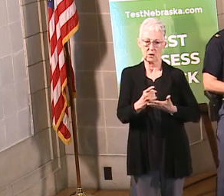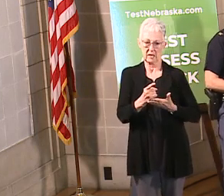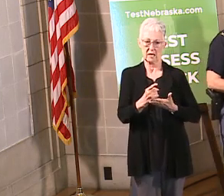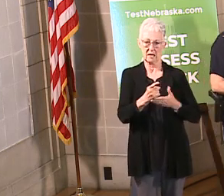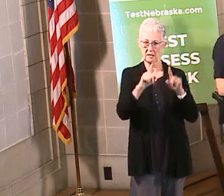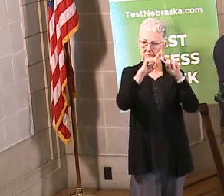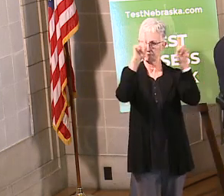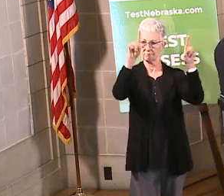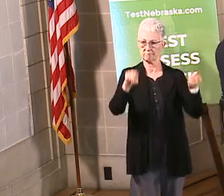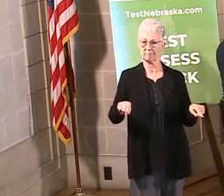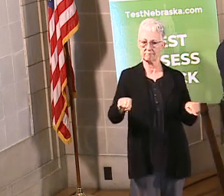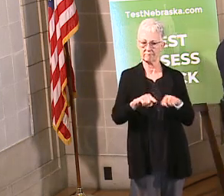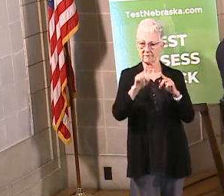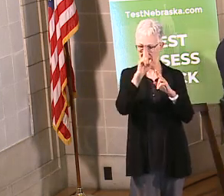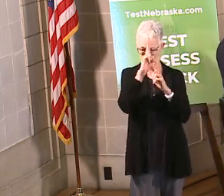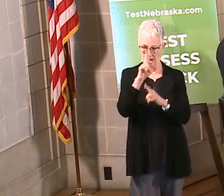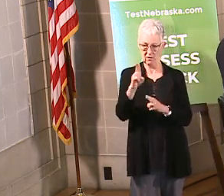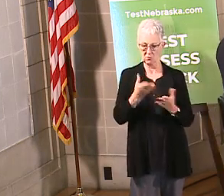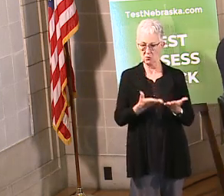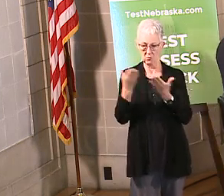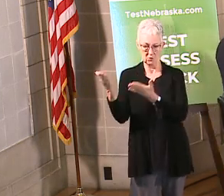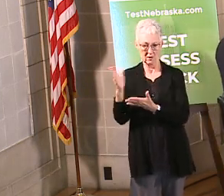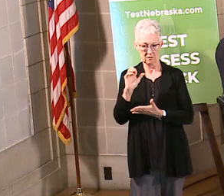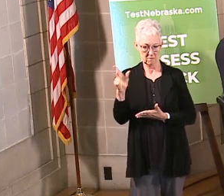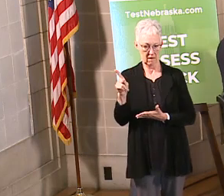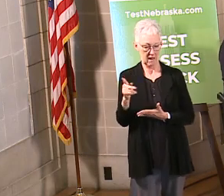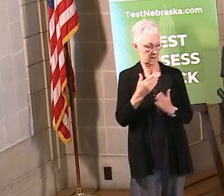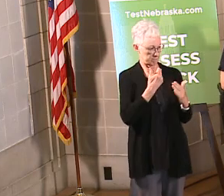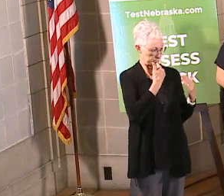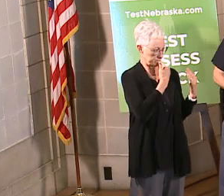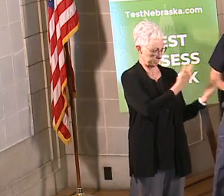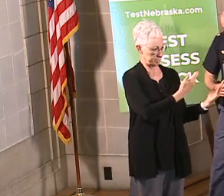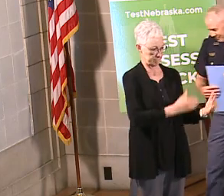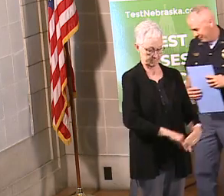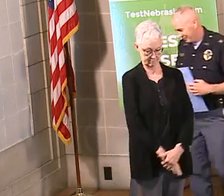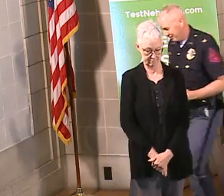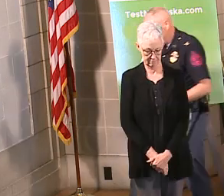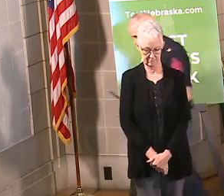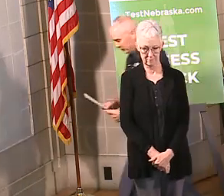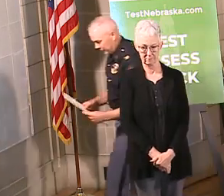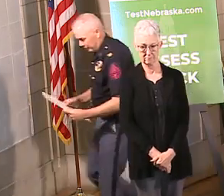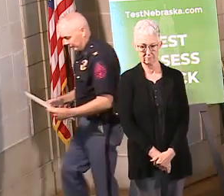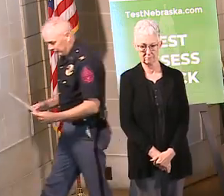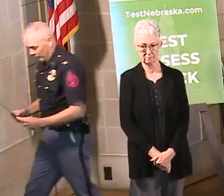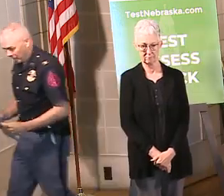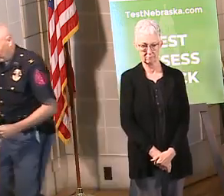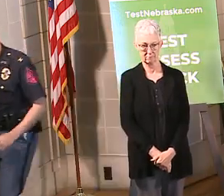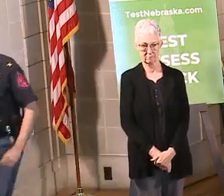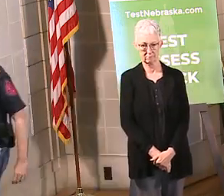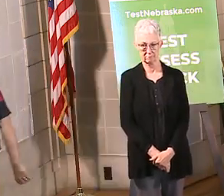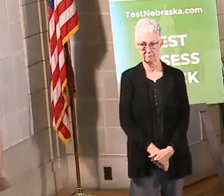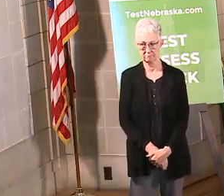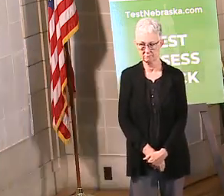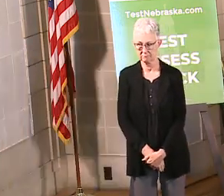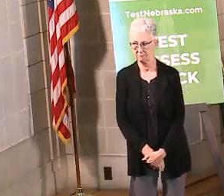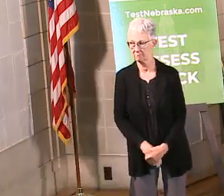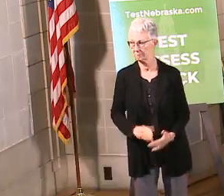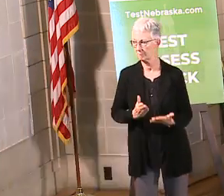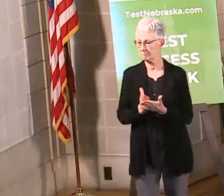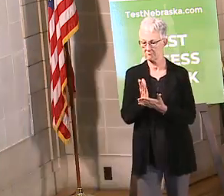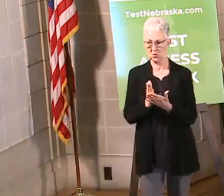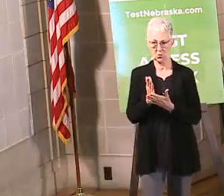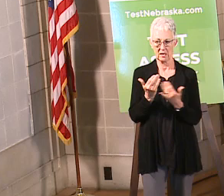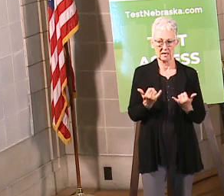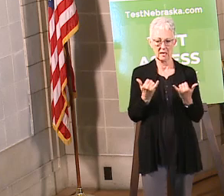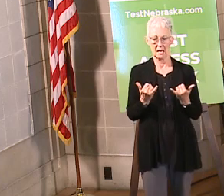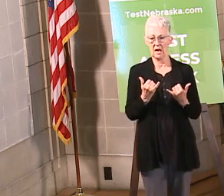And please take that back. Great. Take orders. Thank you, sir. Thank you. Great. Thanks. All right. So now we're going to go ahead and get